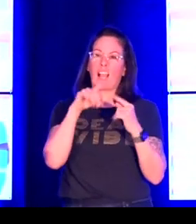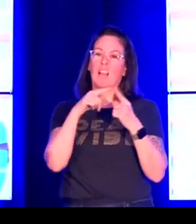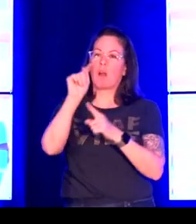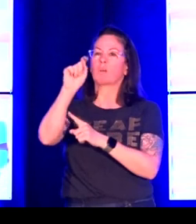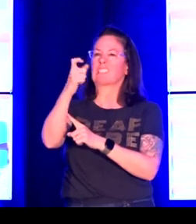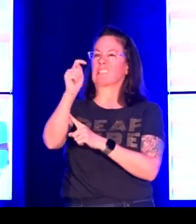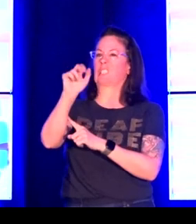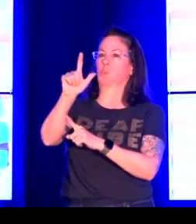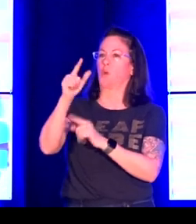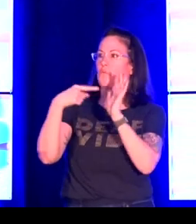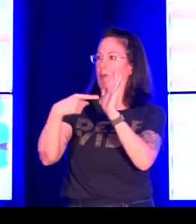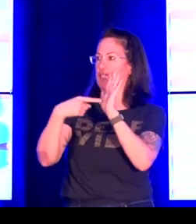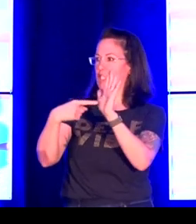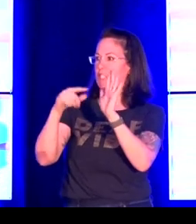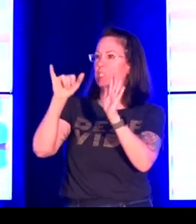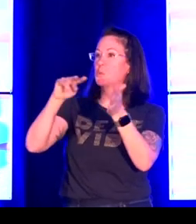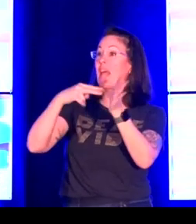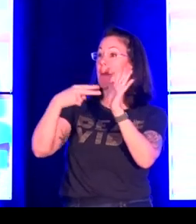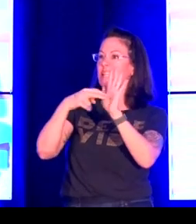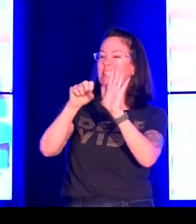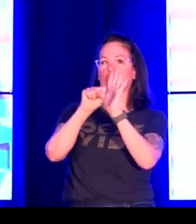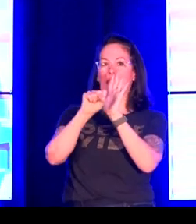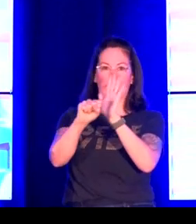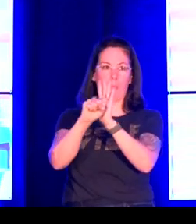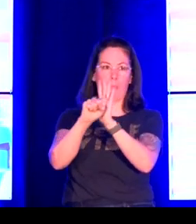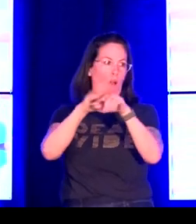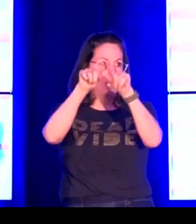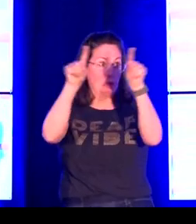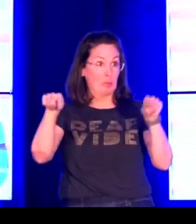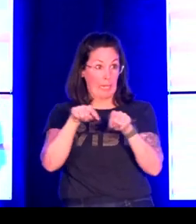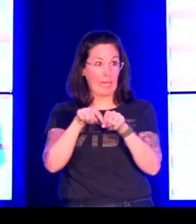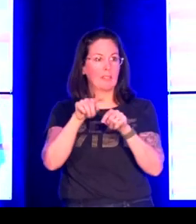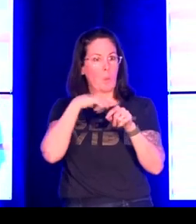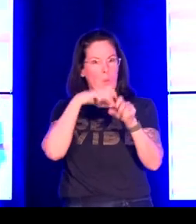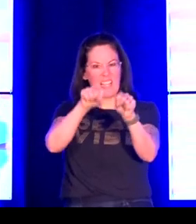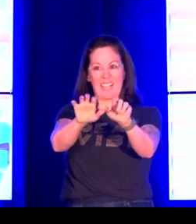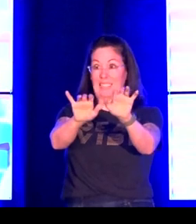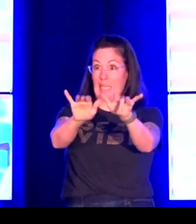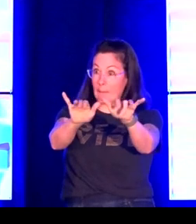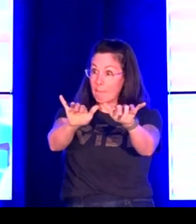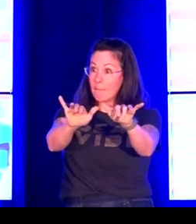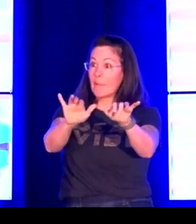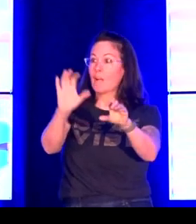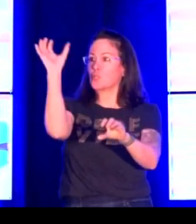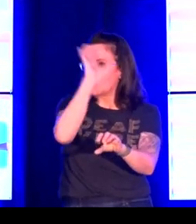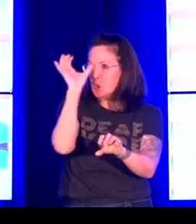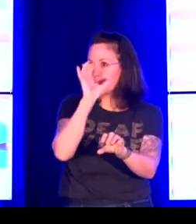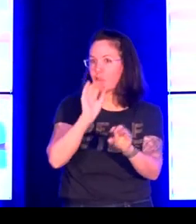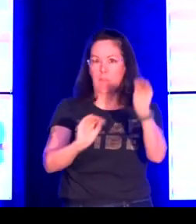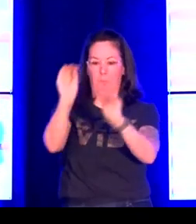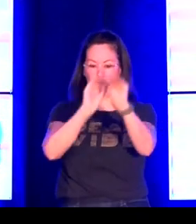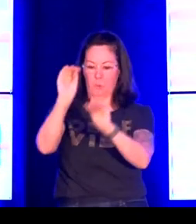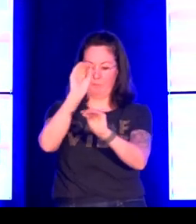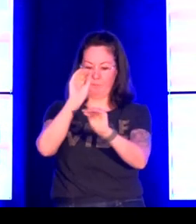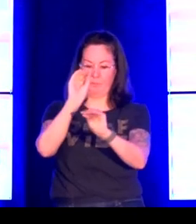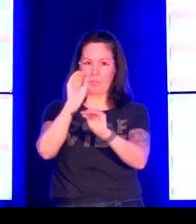and I have this up here to reinforce the point about textual representation so this is an ability